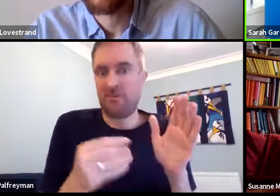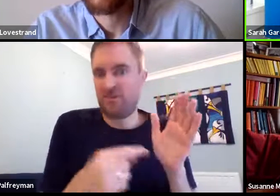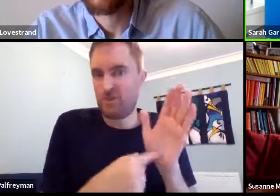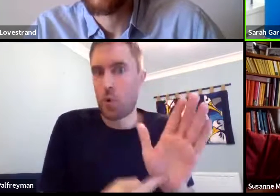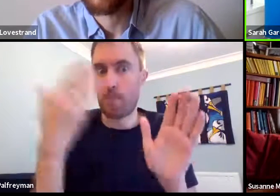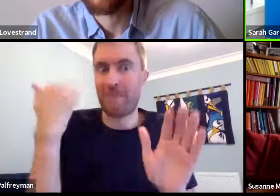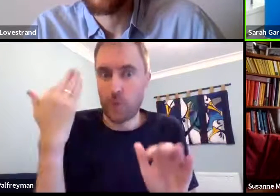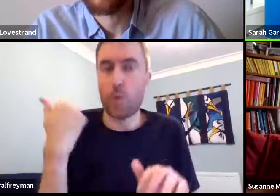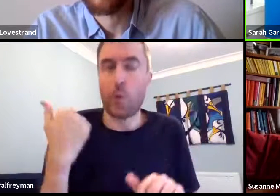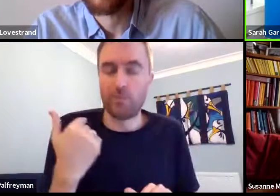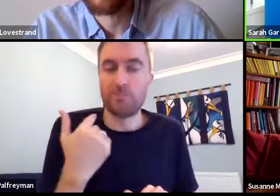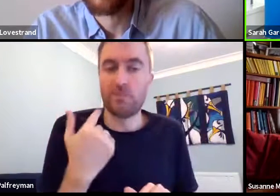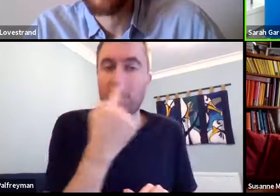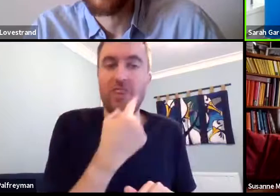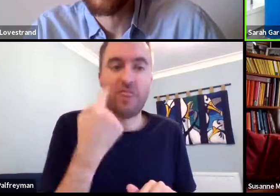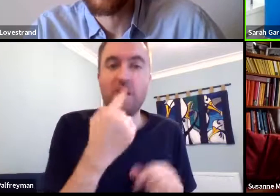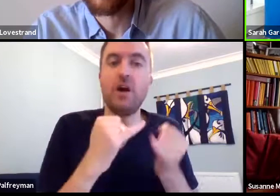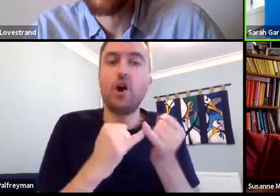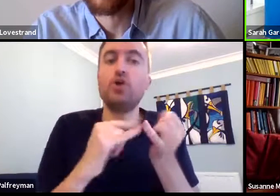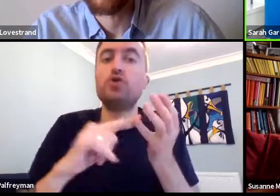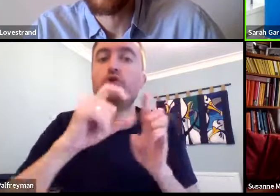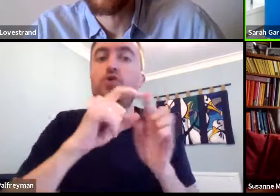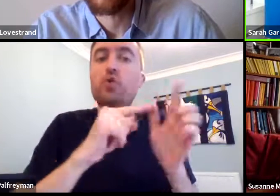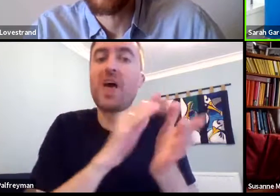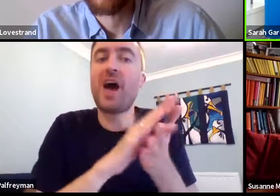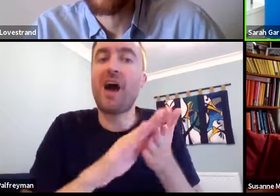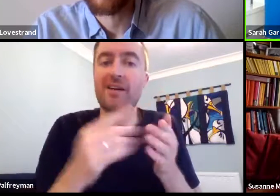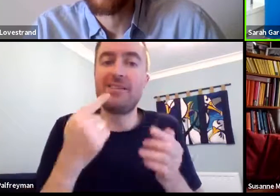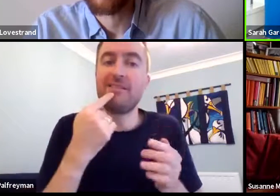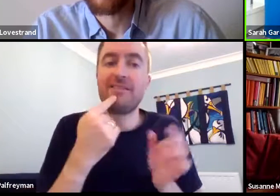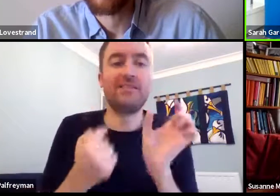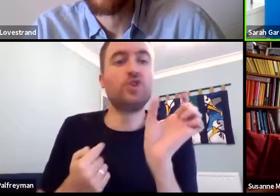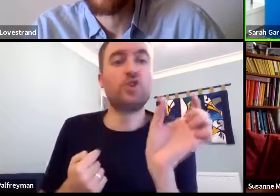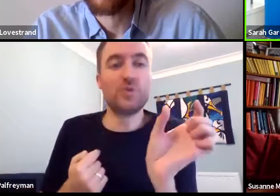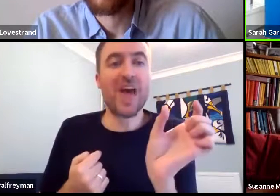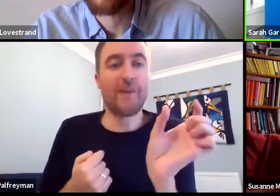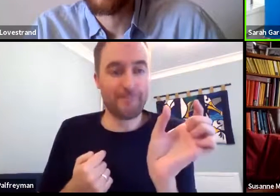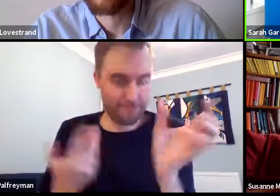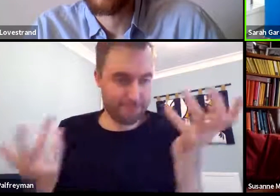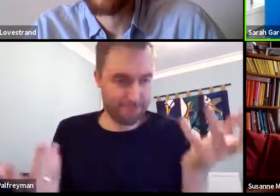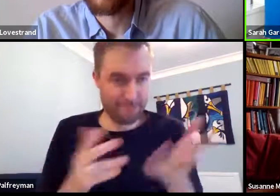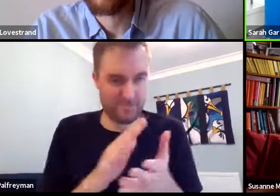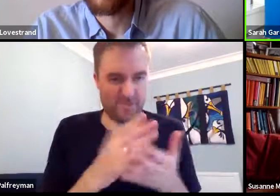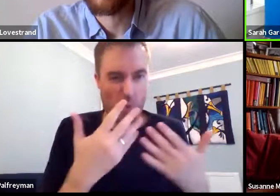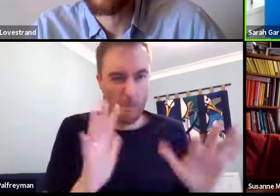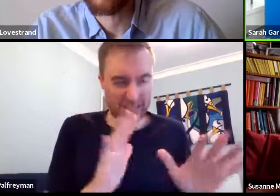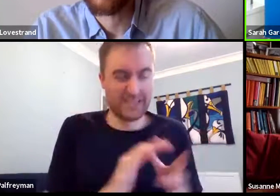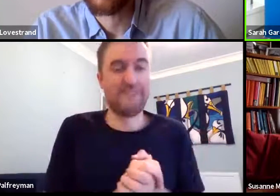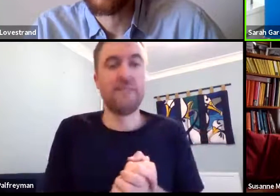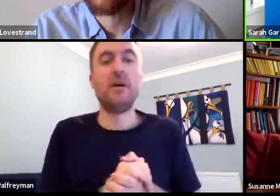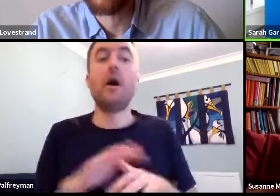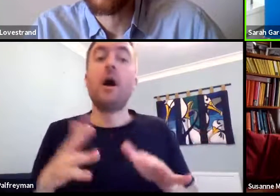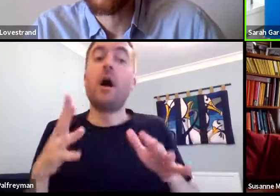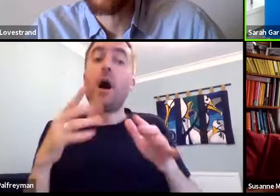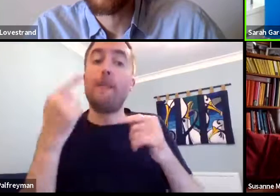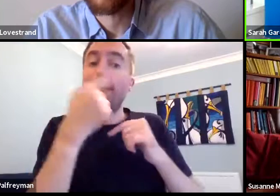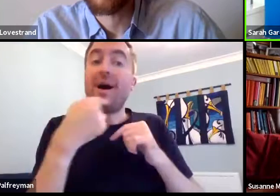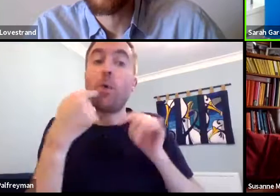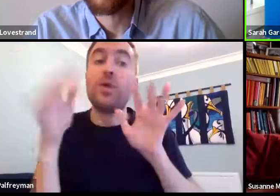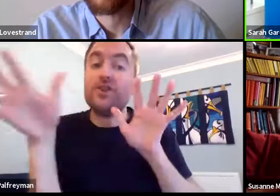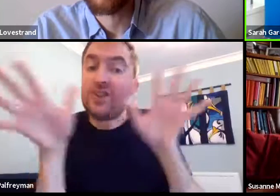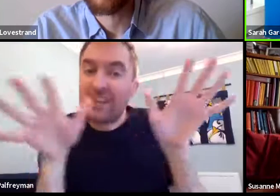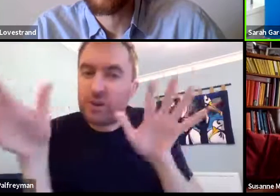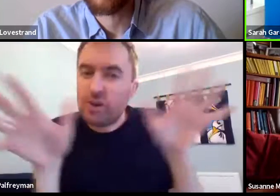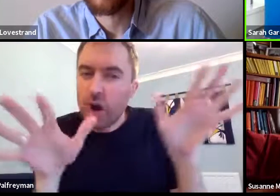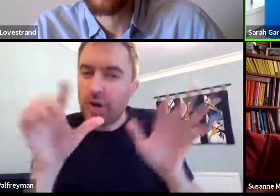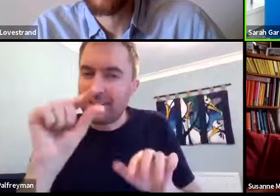So, for example, I showed you before Suda, Suda, being